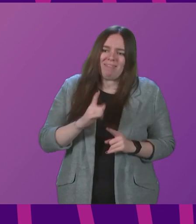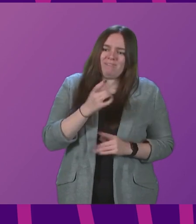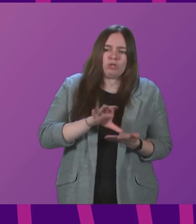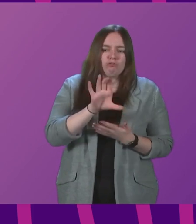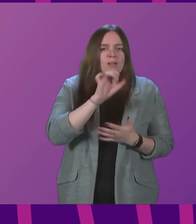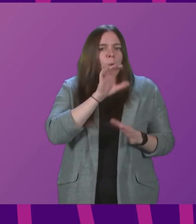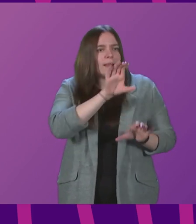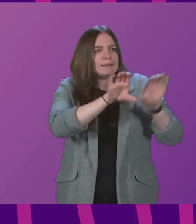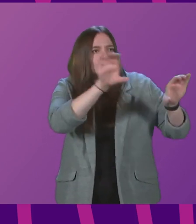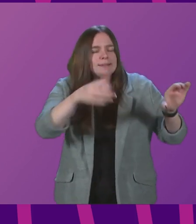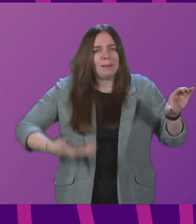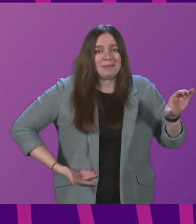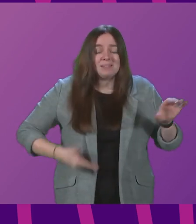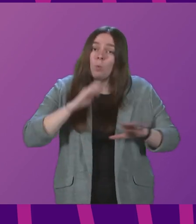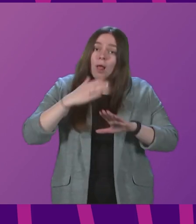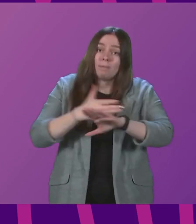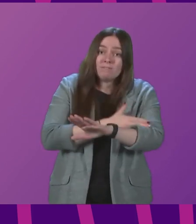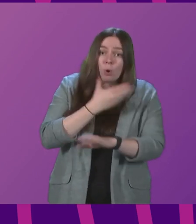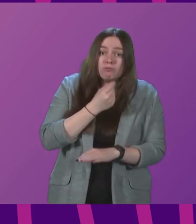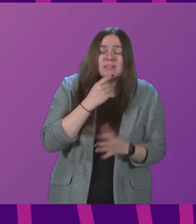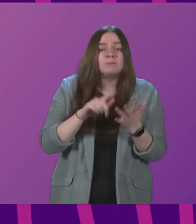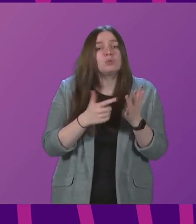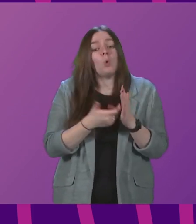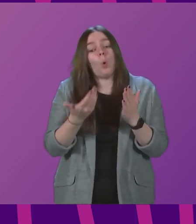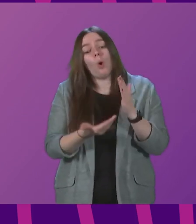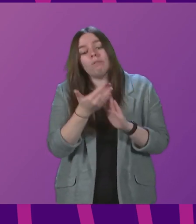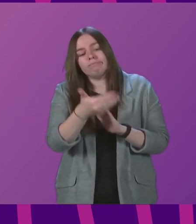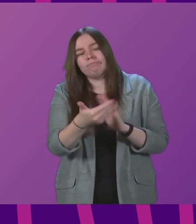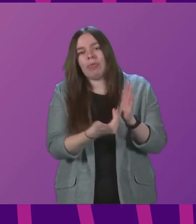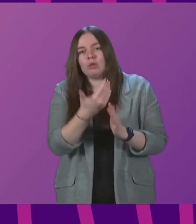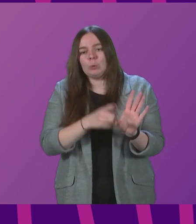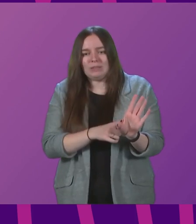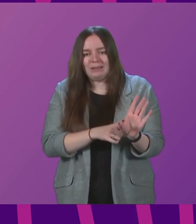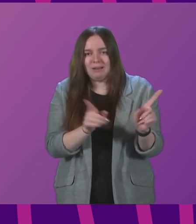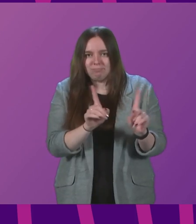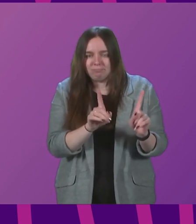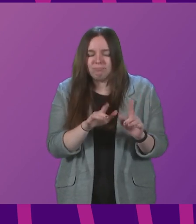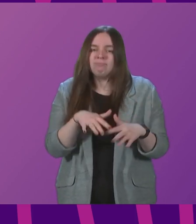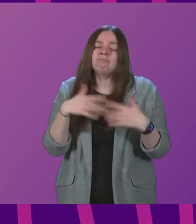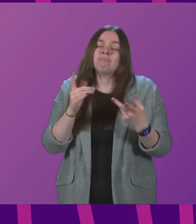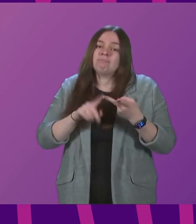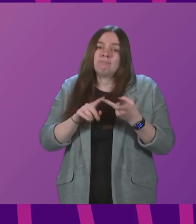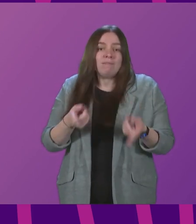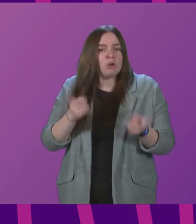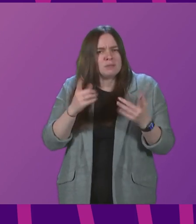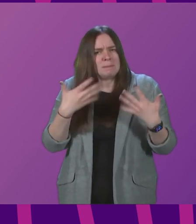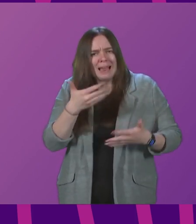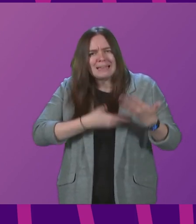grants will start to reach businesses? Will it be before Christmas or will it be into the new year? Secondly, the First Minister explained in our